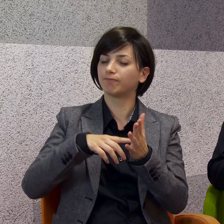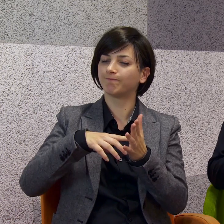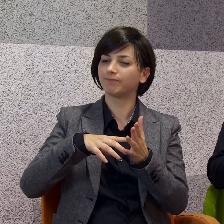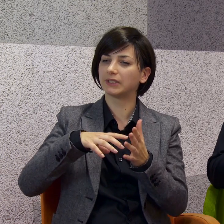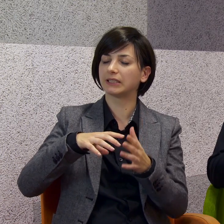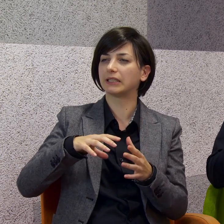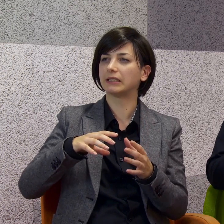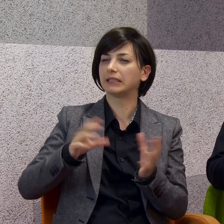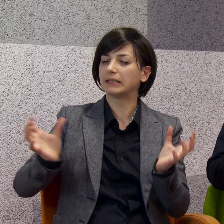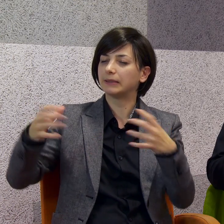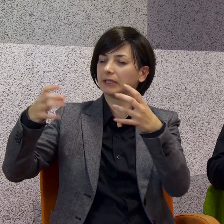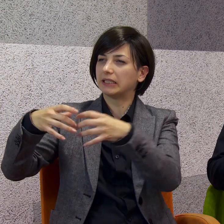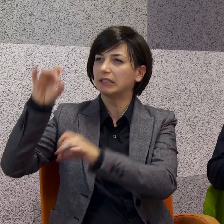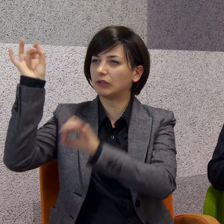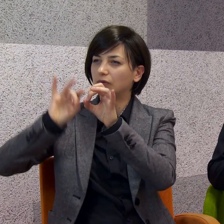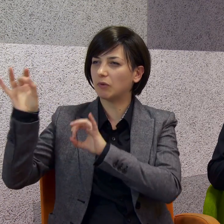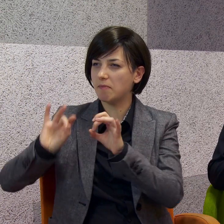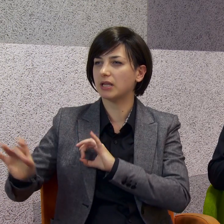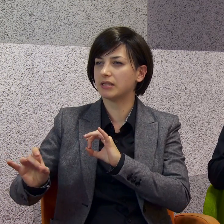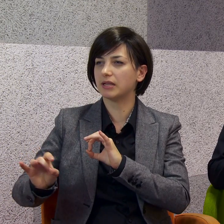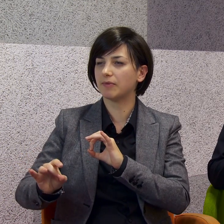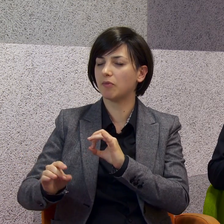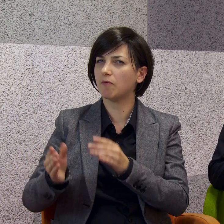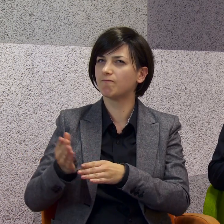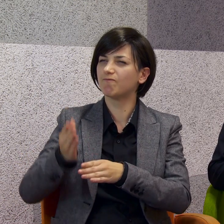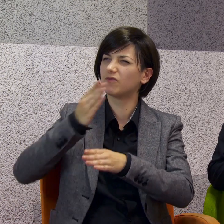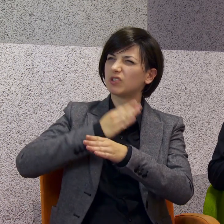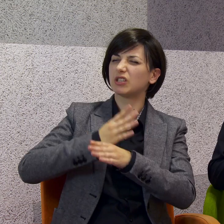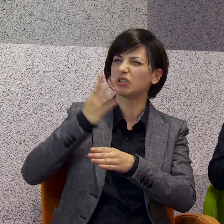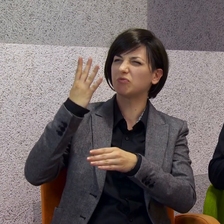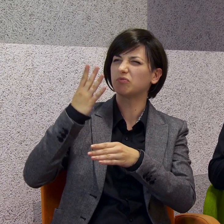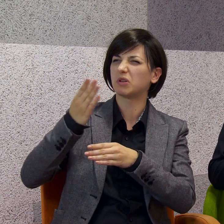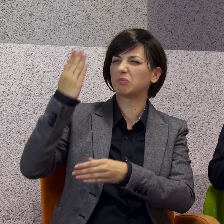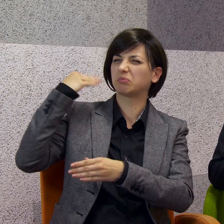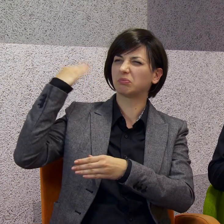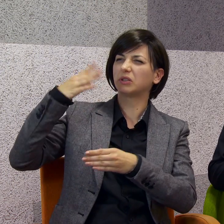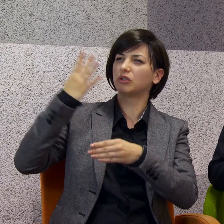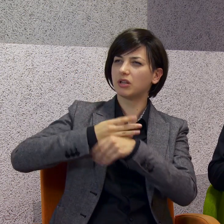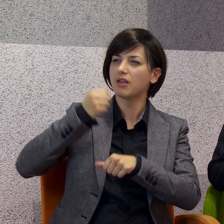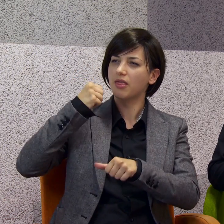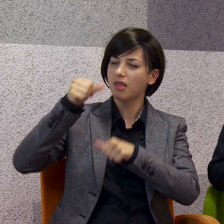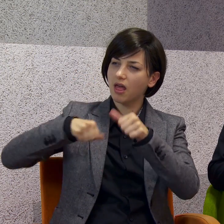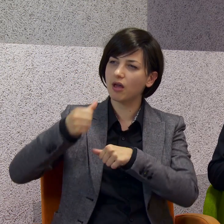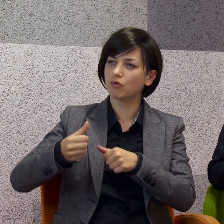for the last 40 years, different teams from a different country